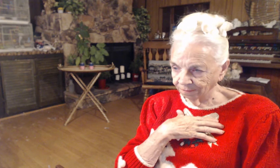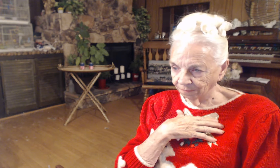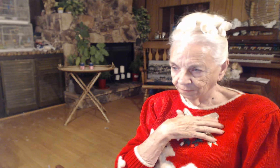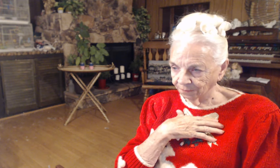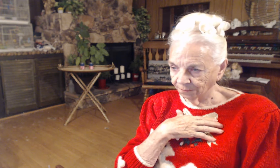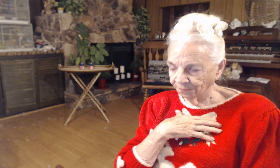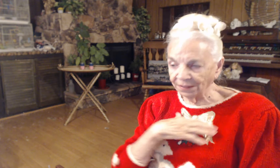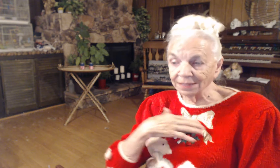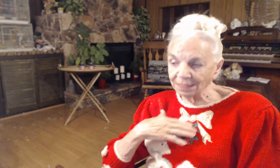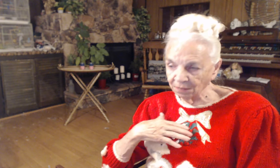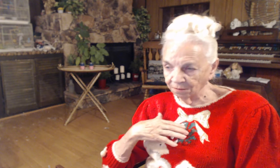A demon.